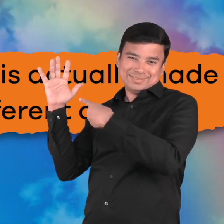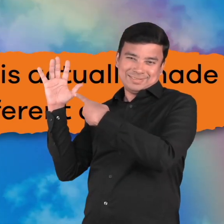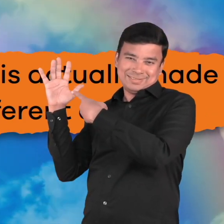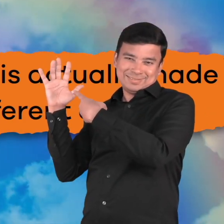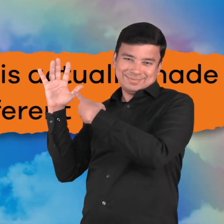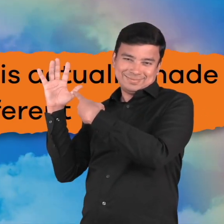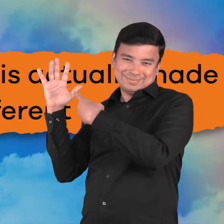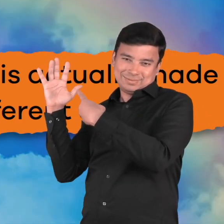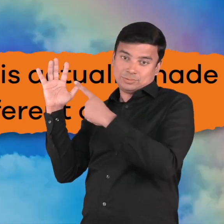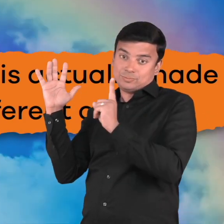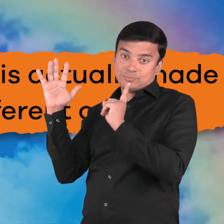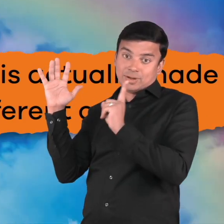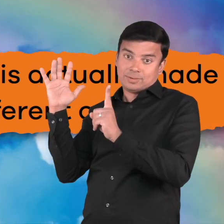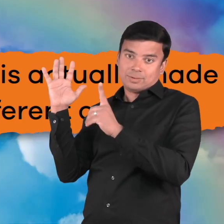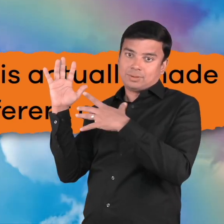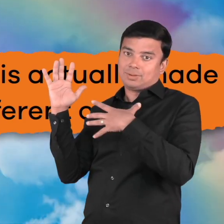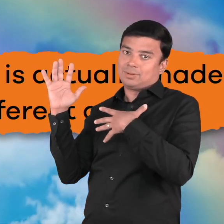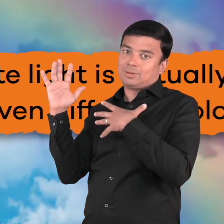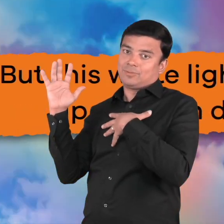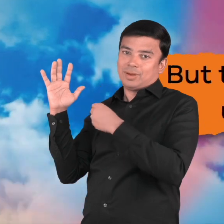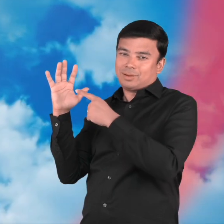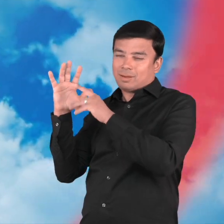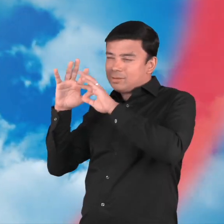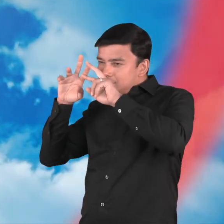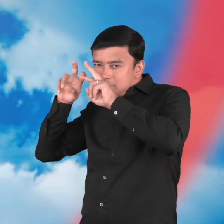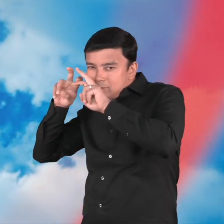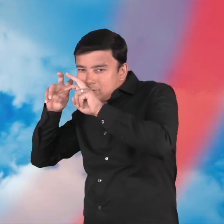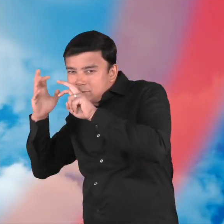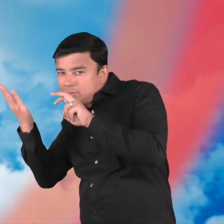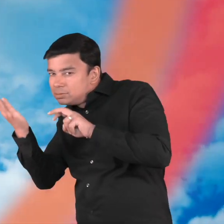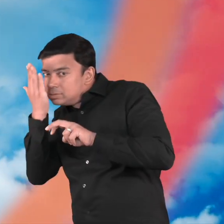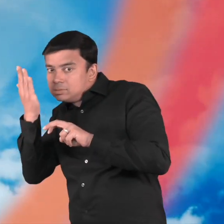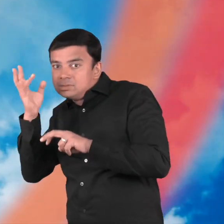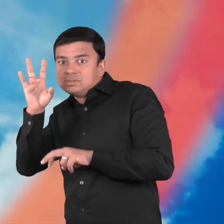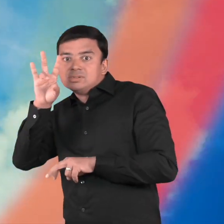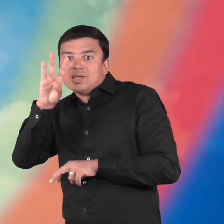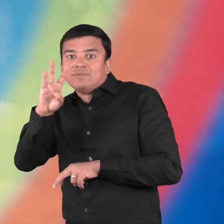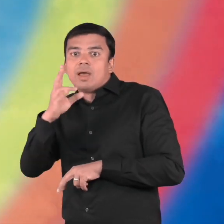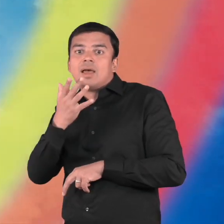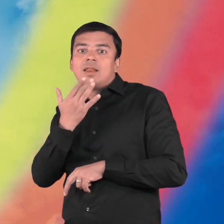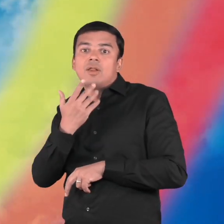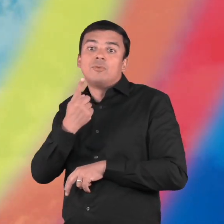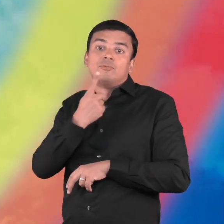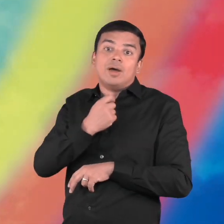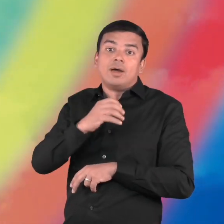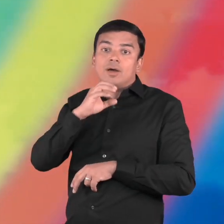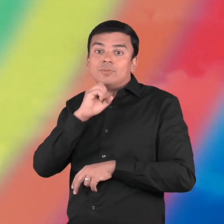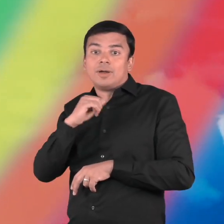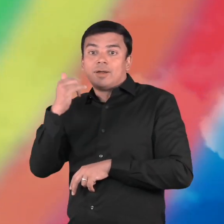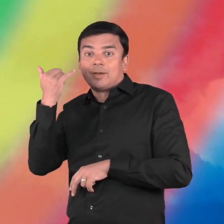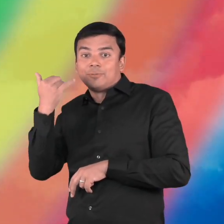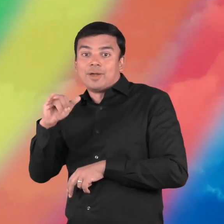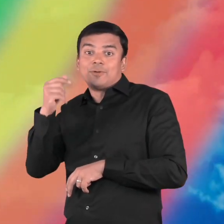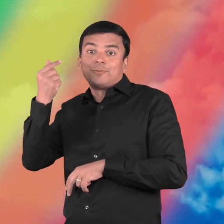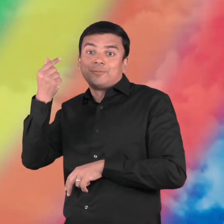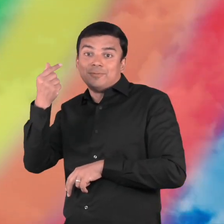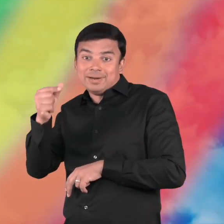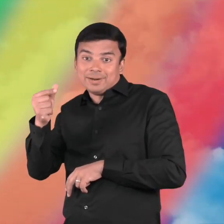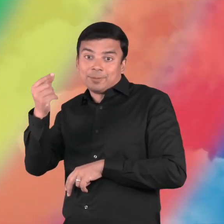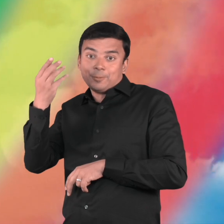seven different colors. Red, orange, yellow, green, blue,